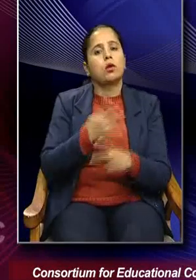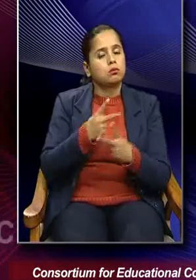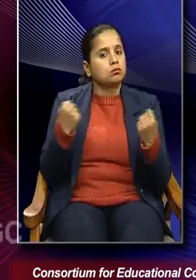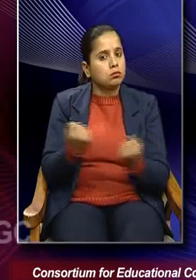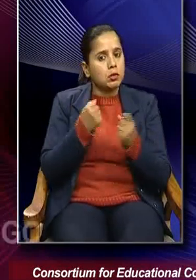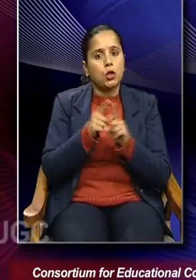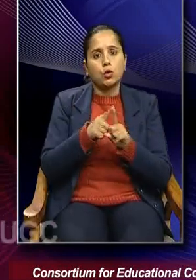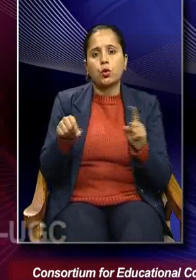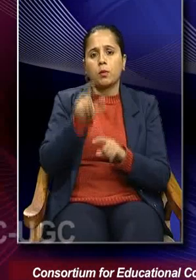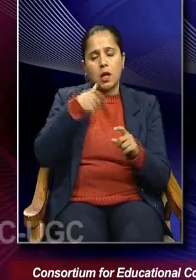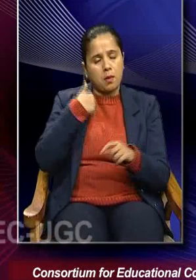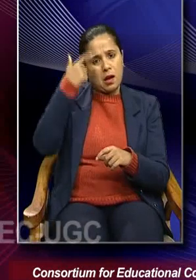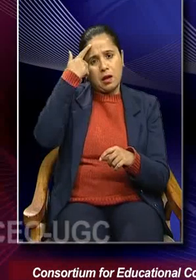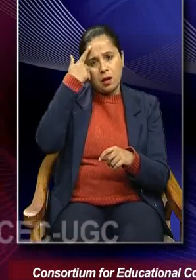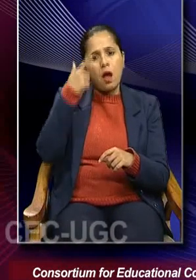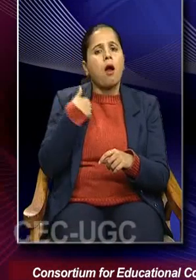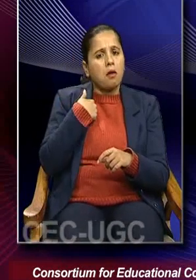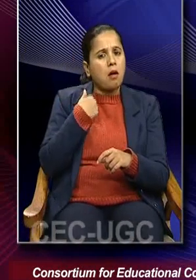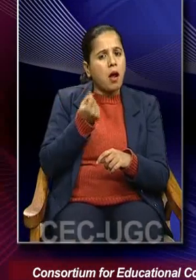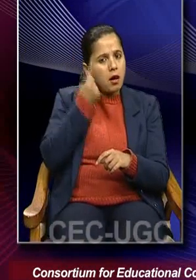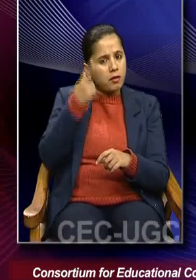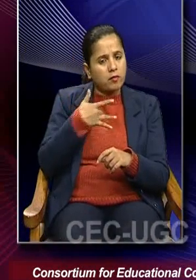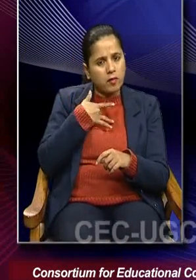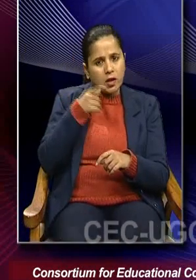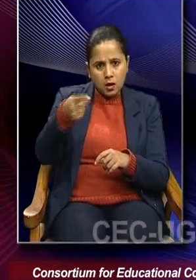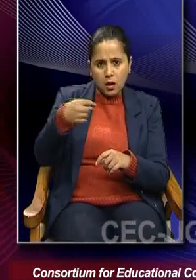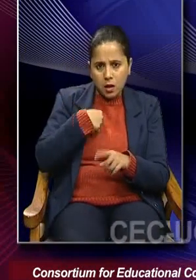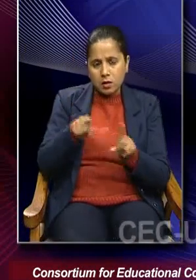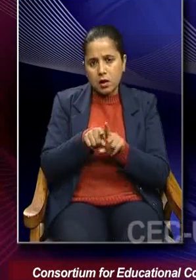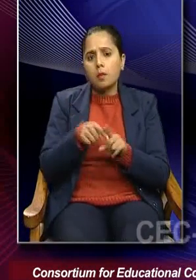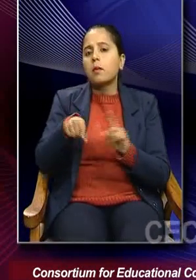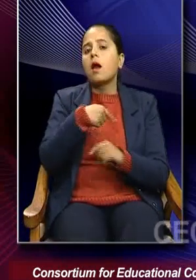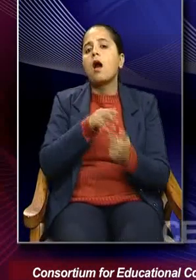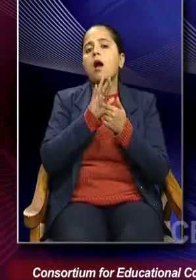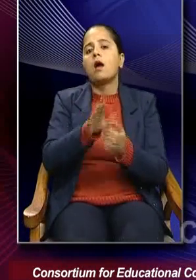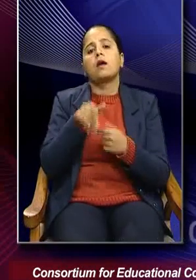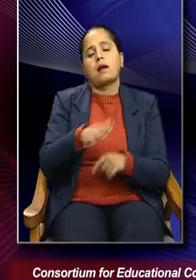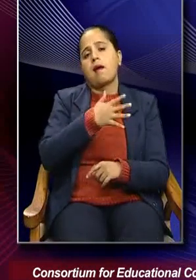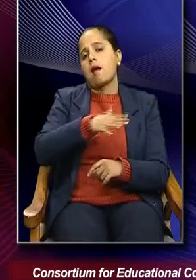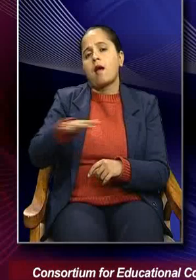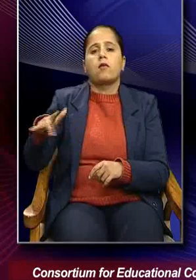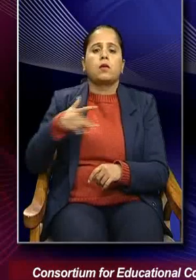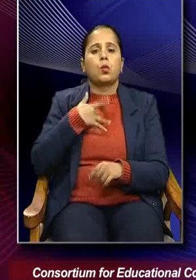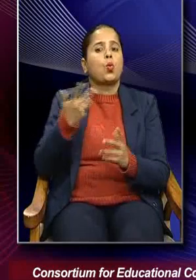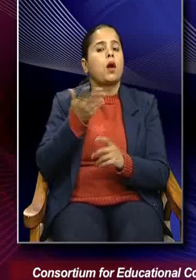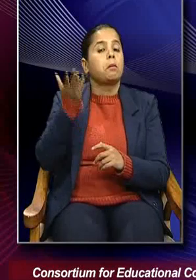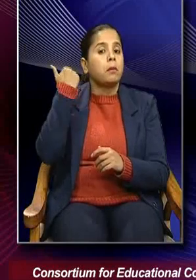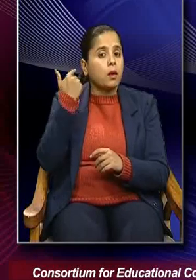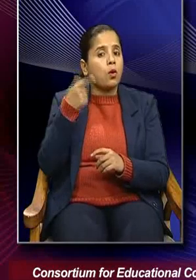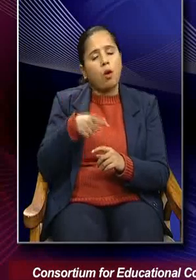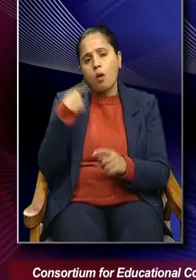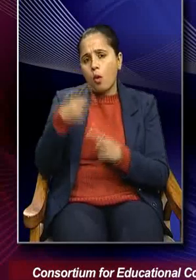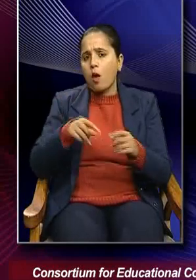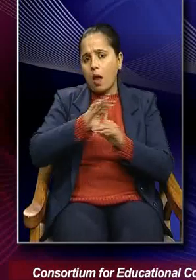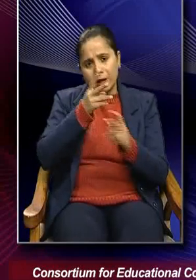by commonsensical understanding, we go by the average or what has been already